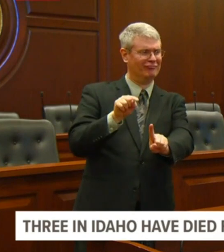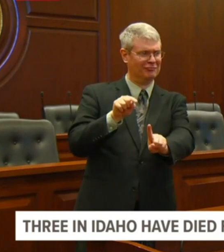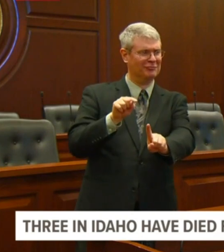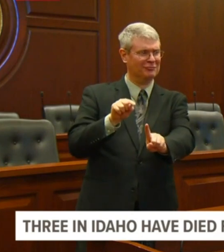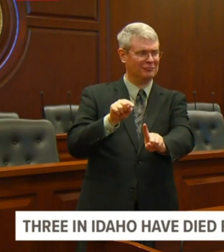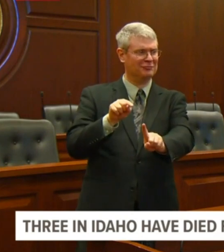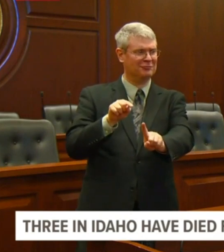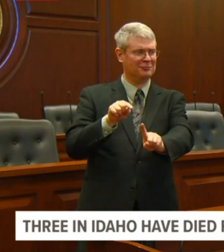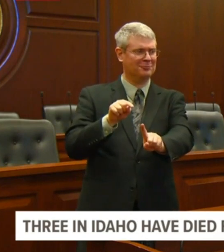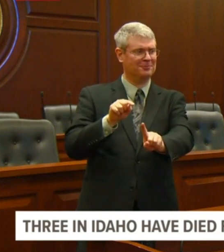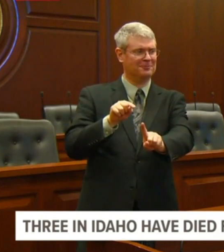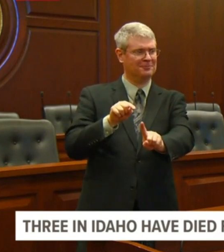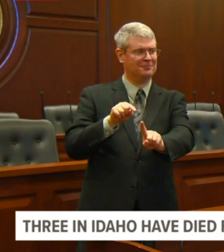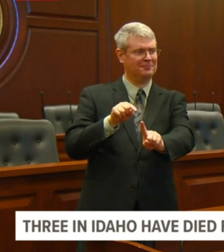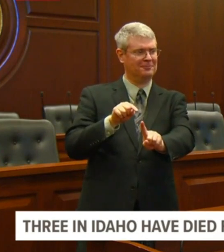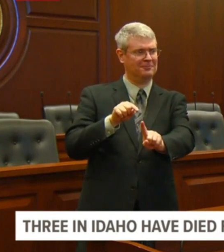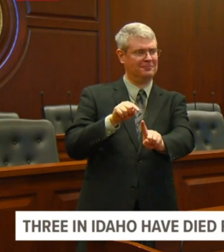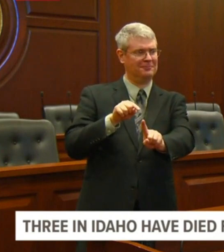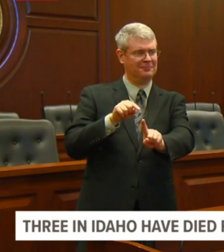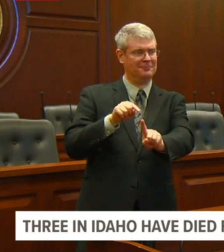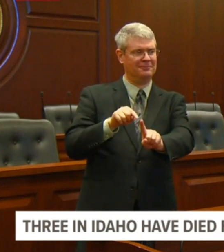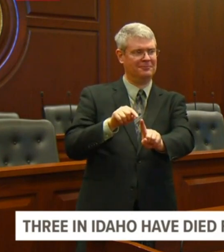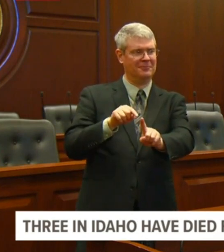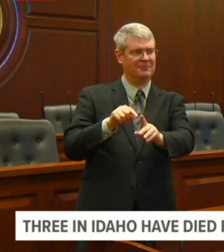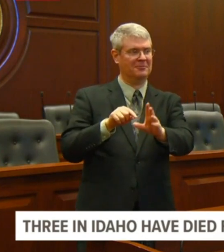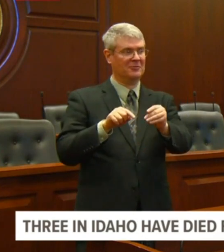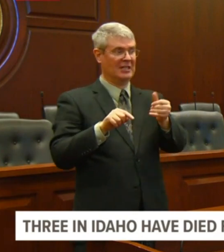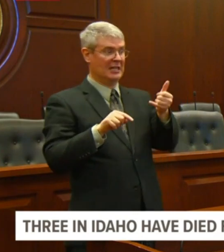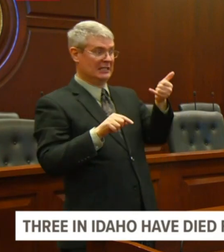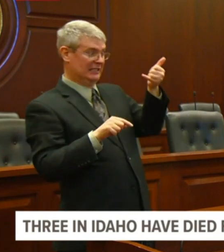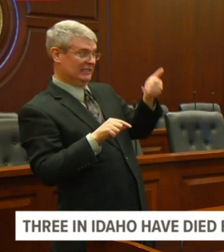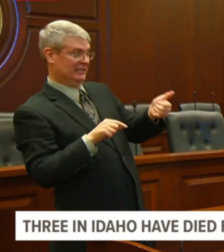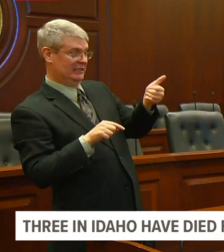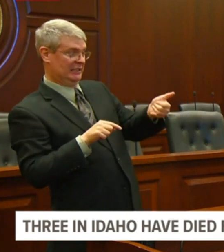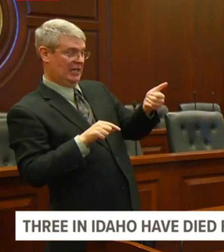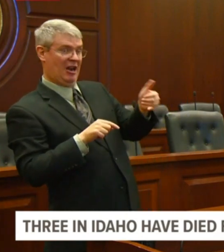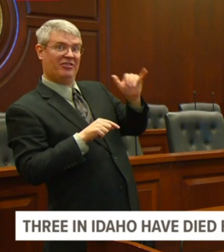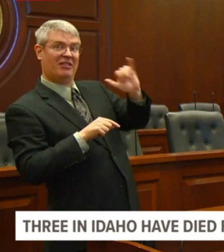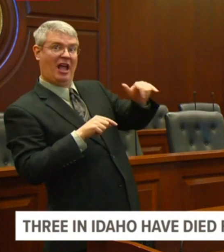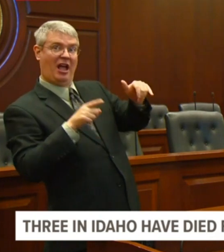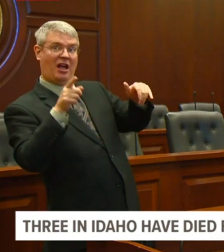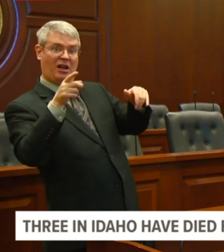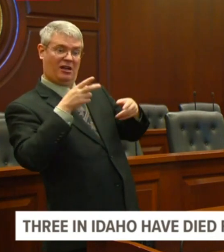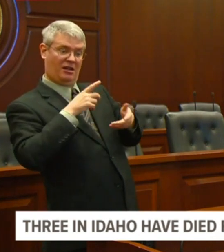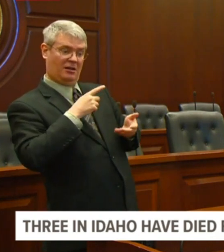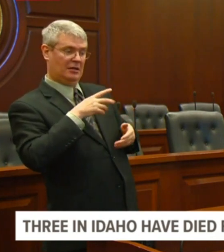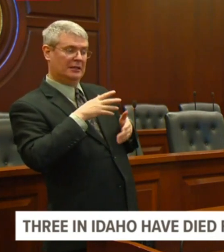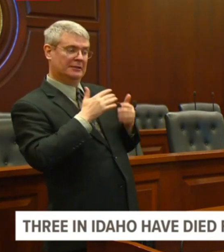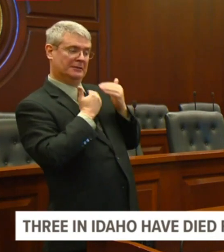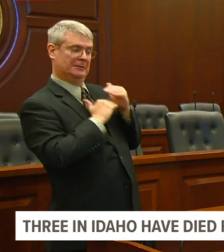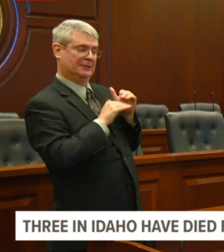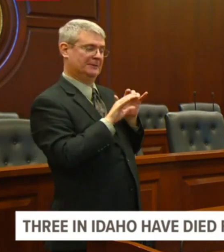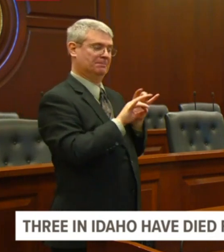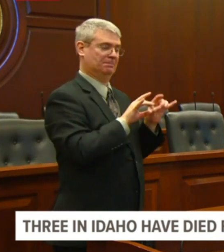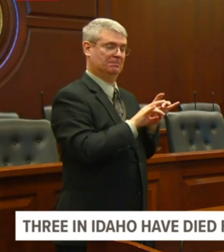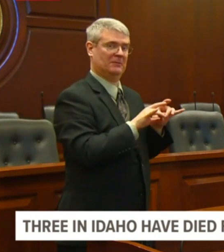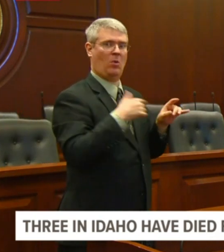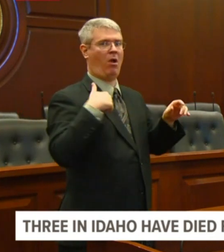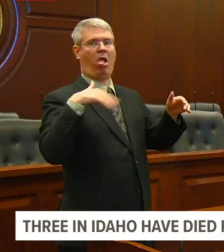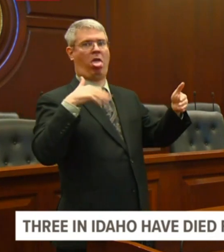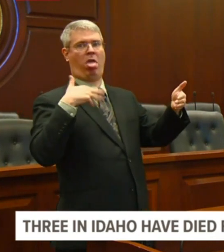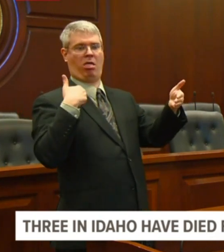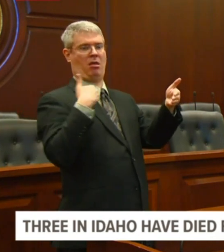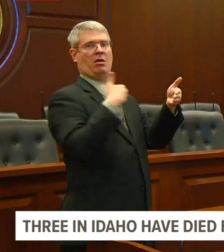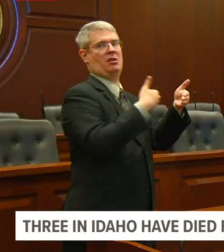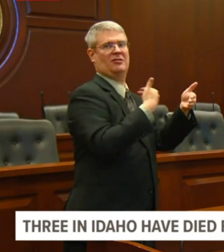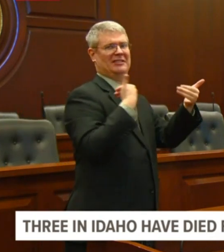industry, uh, and with our coronavirus working group. Uh, Governor, I'm wondering if you could elaborate